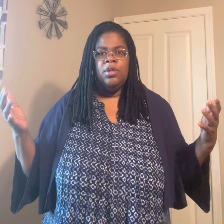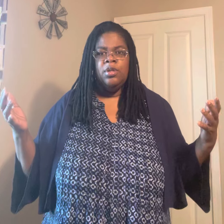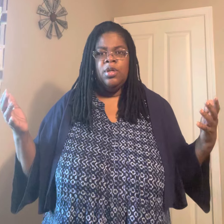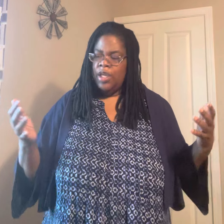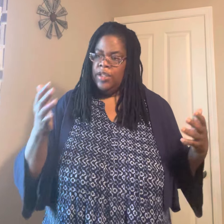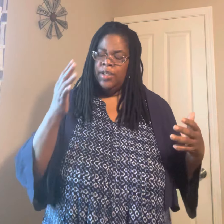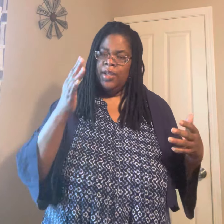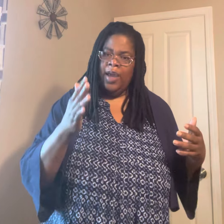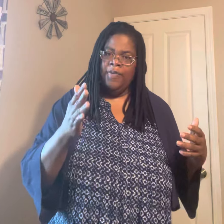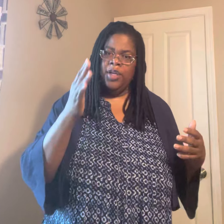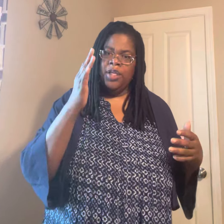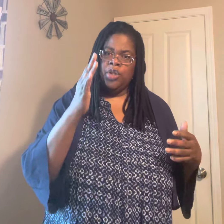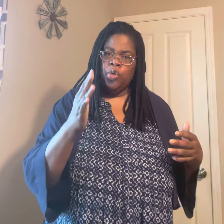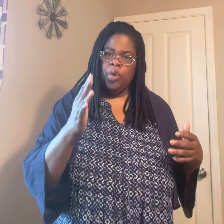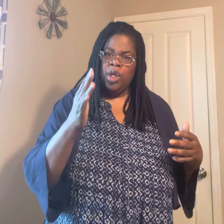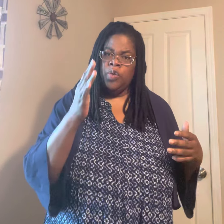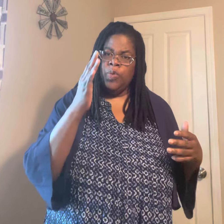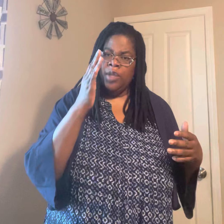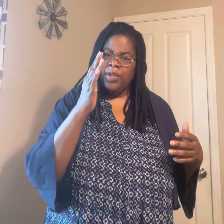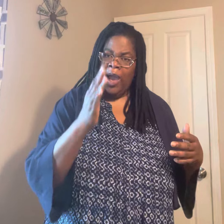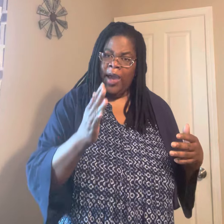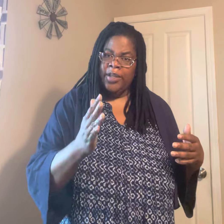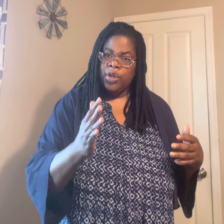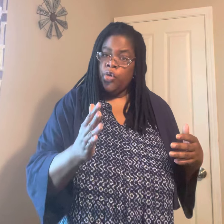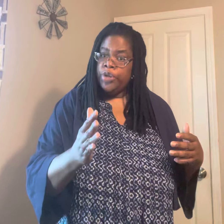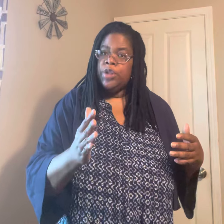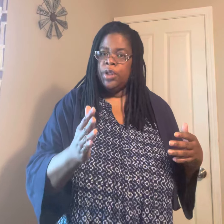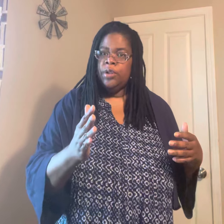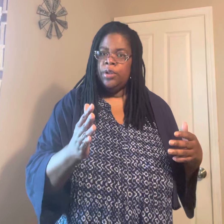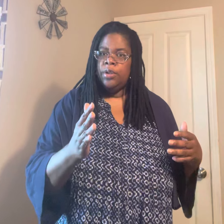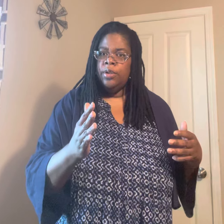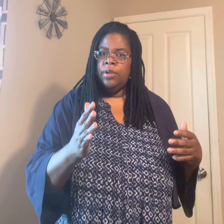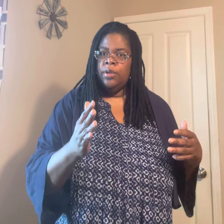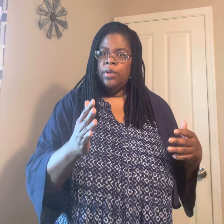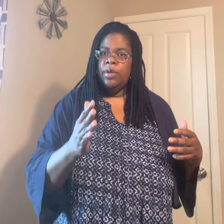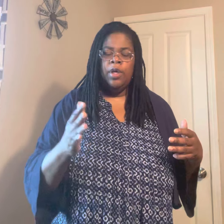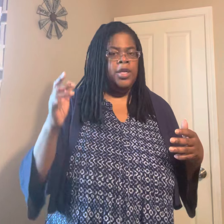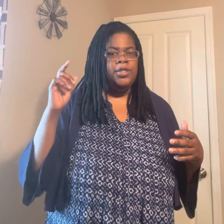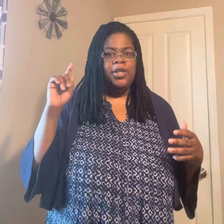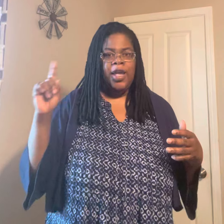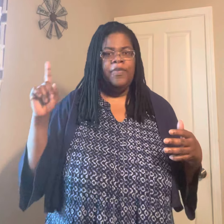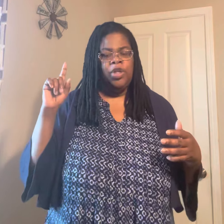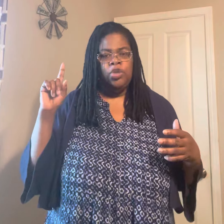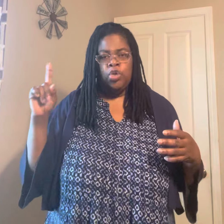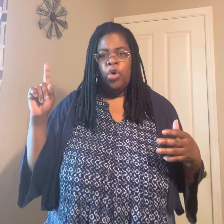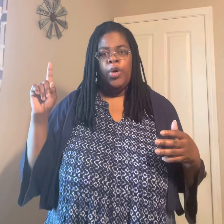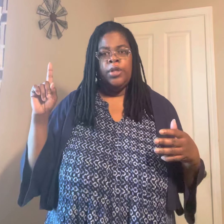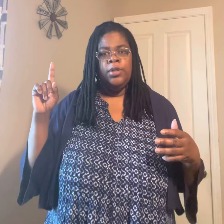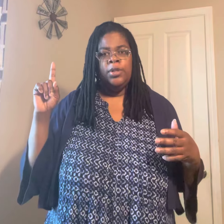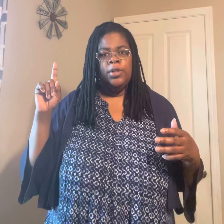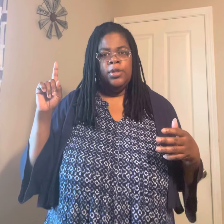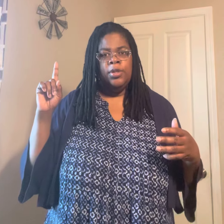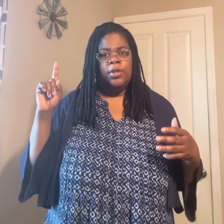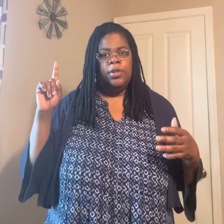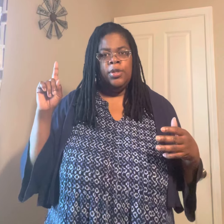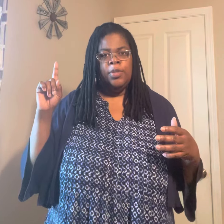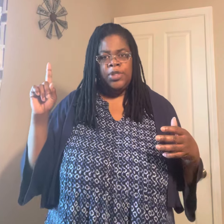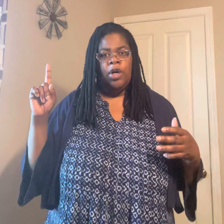He's in heaven. He died as a Christian and he's in heaven enjoying himself.